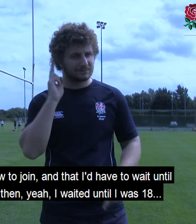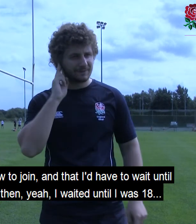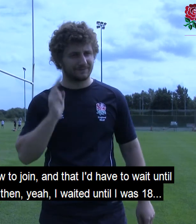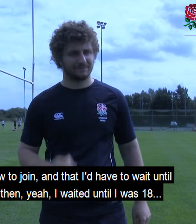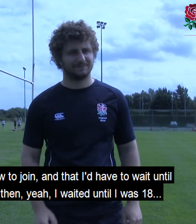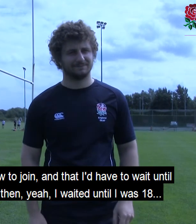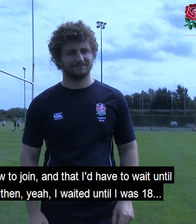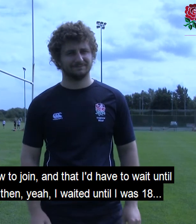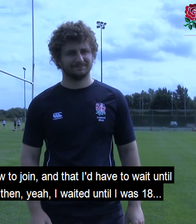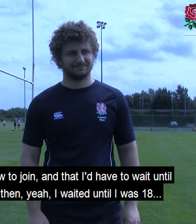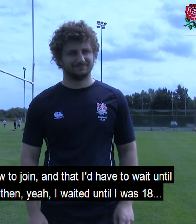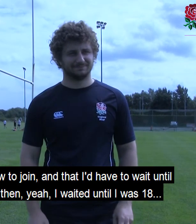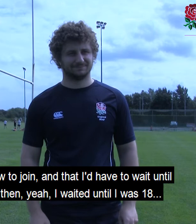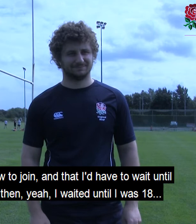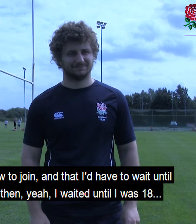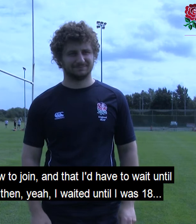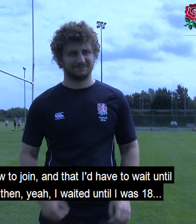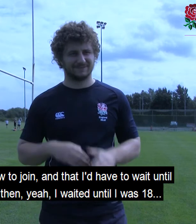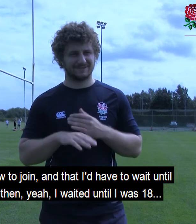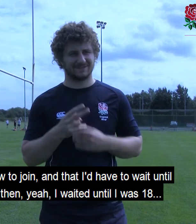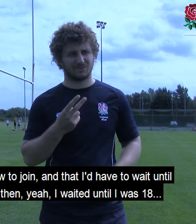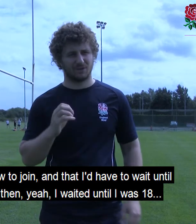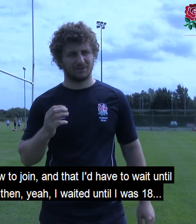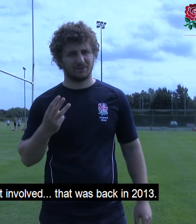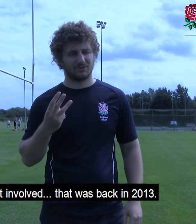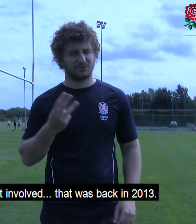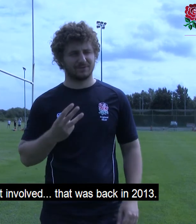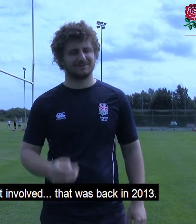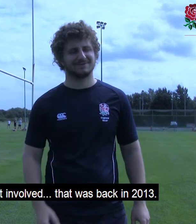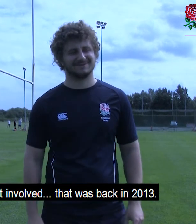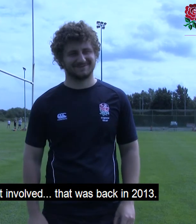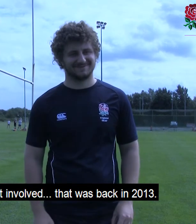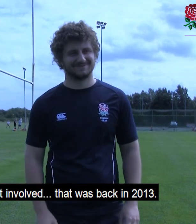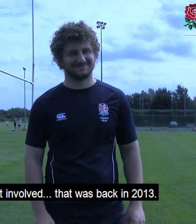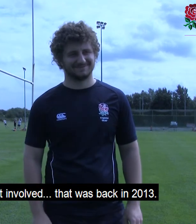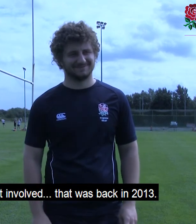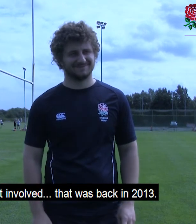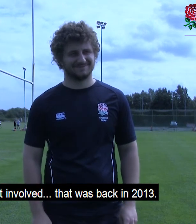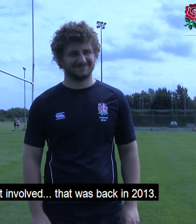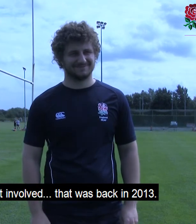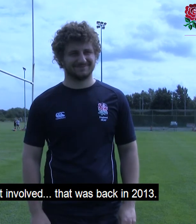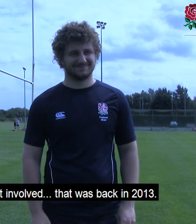wait until I was 18 and then yeah I waited until I was 18 and then I got involved, that was back in 2013.